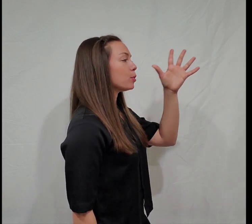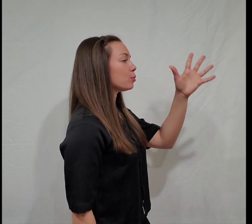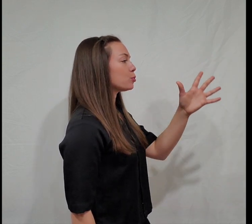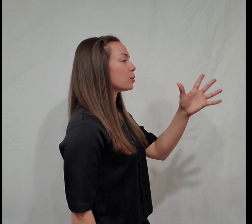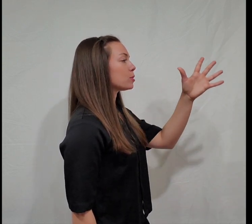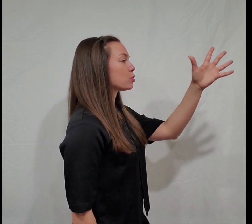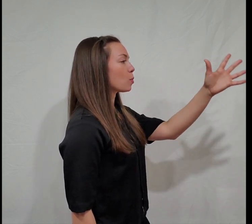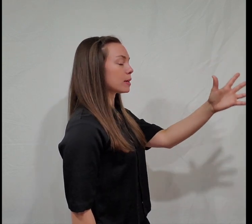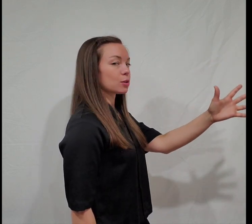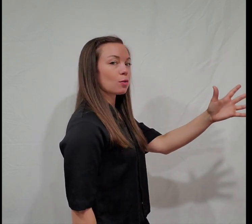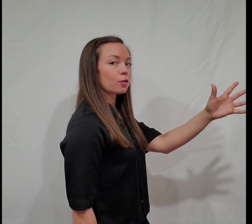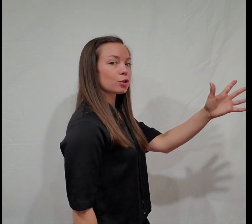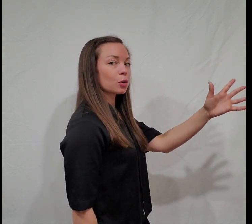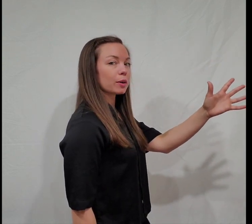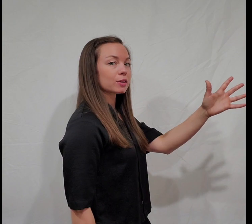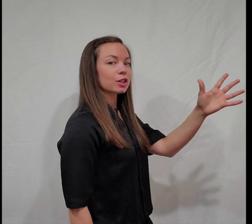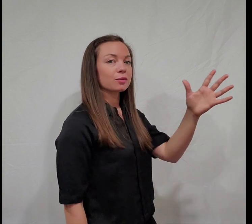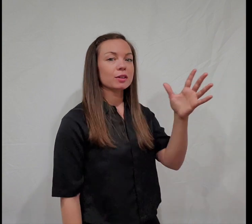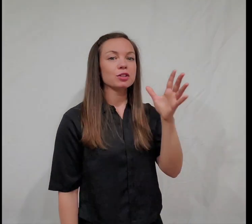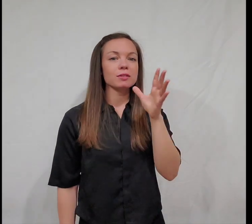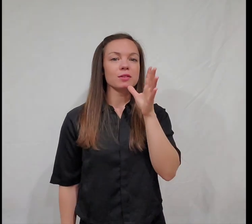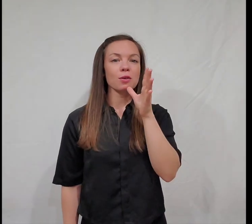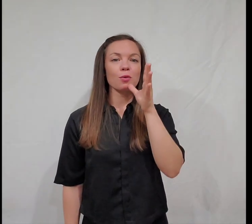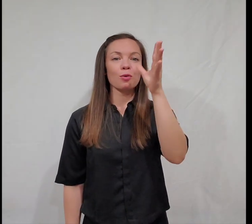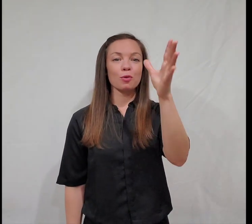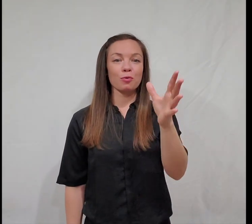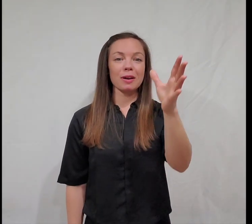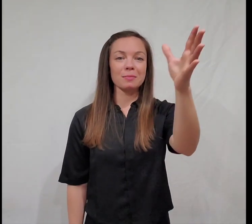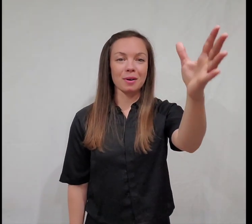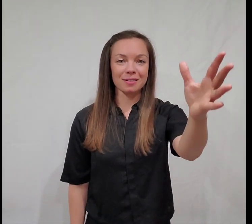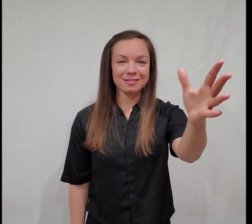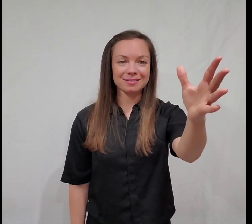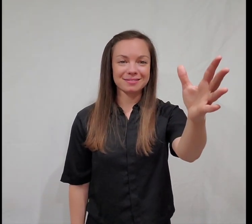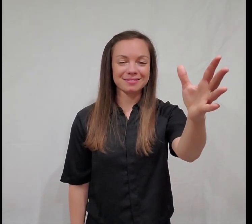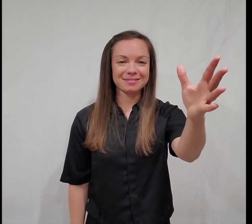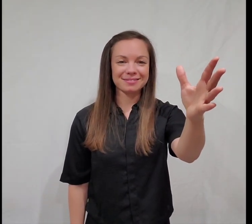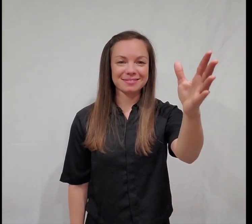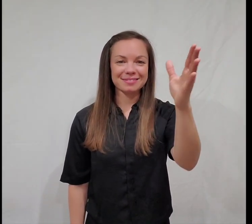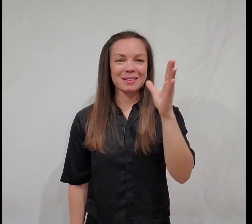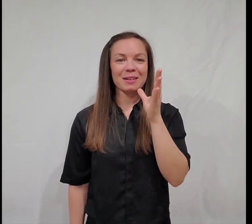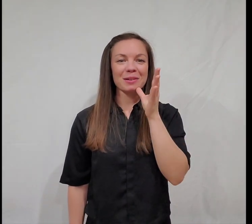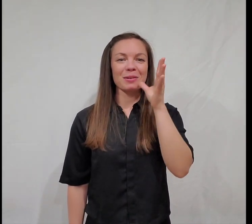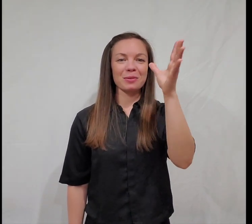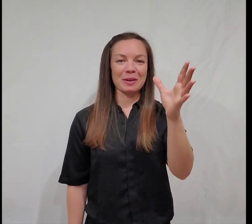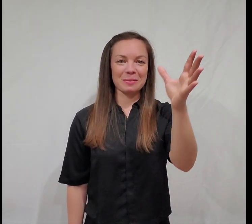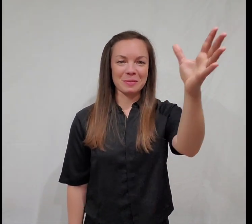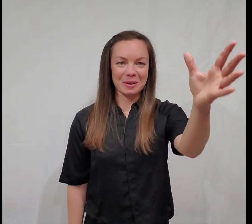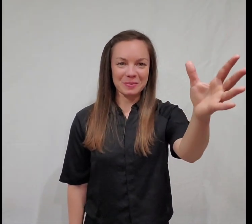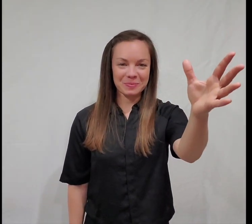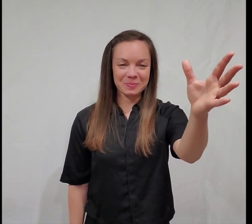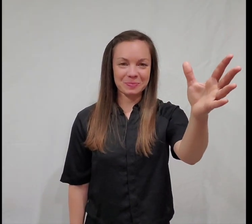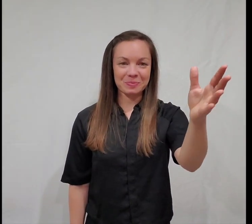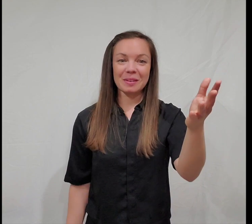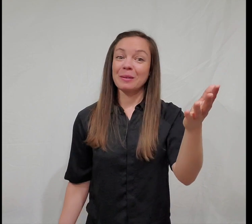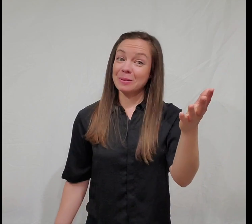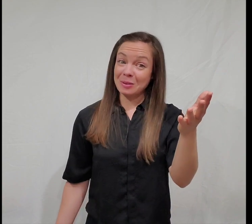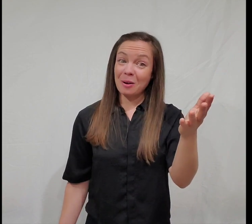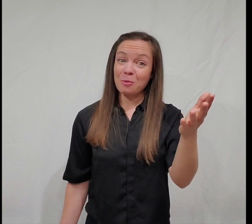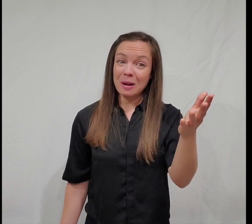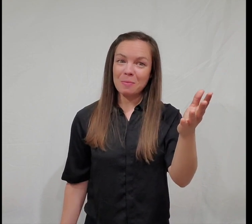you do it twice over showing a generation. So grandma, grandma. So now grandpa.